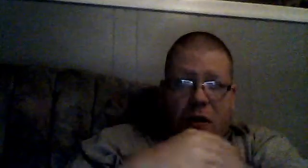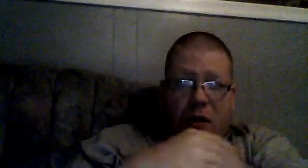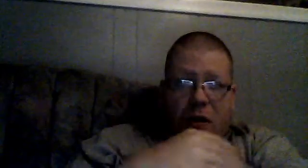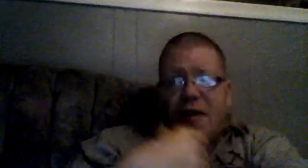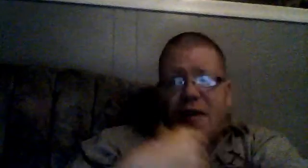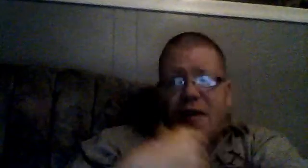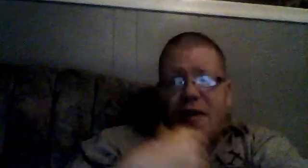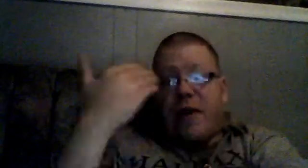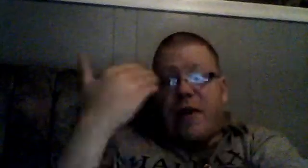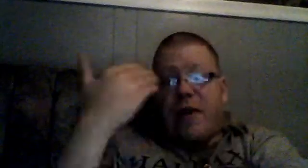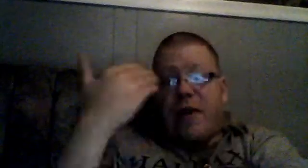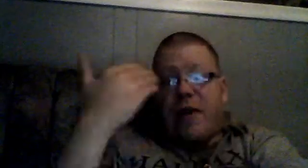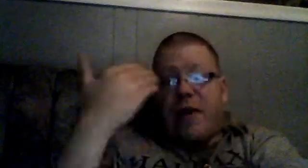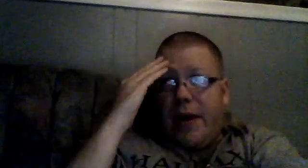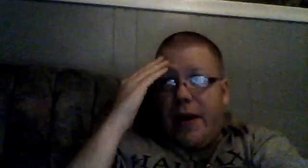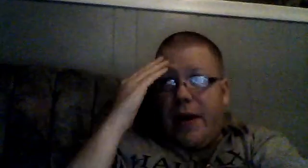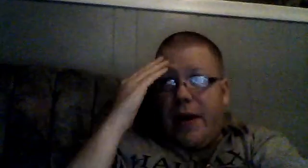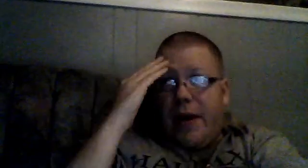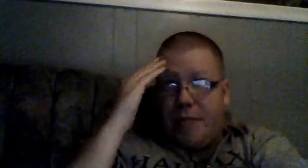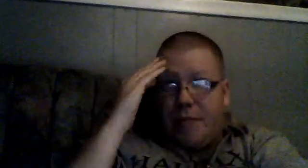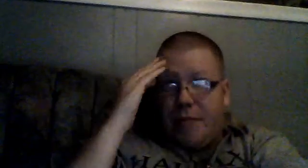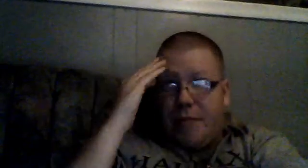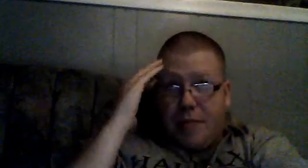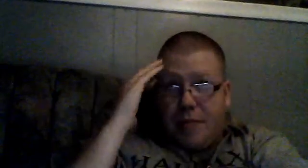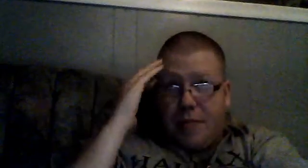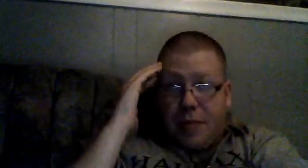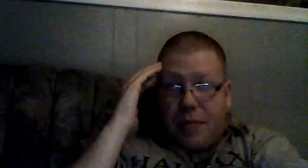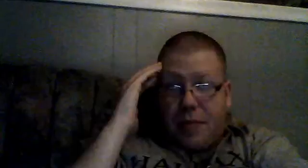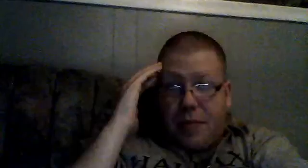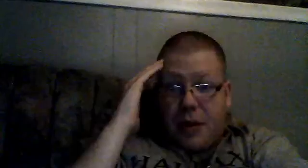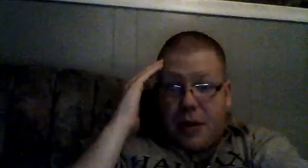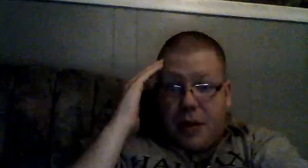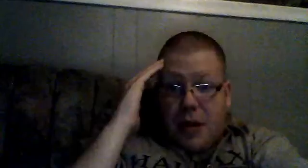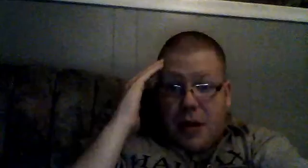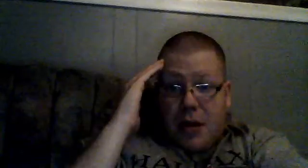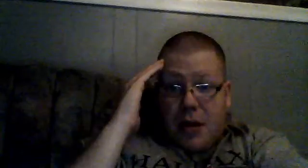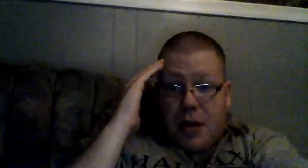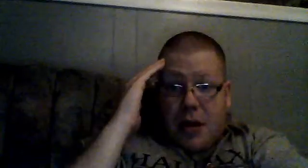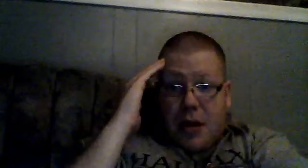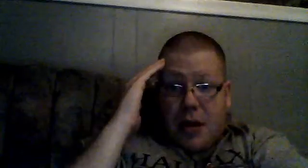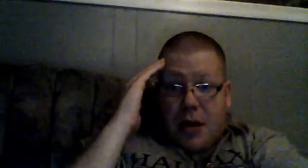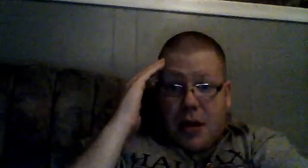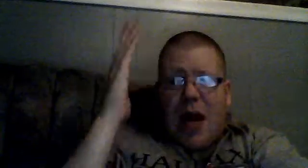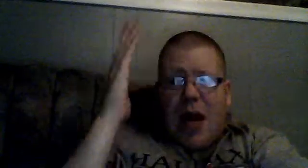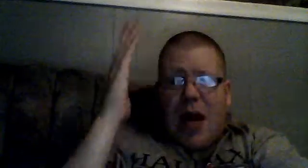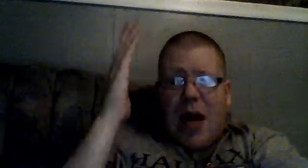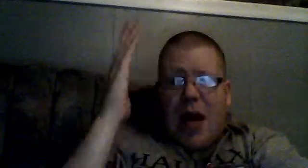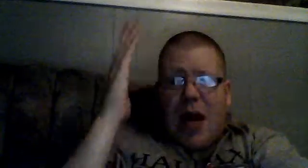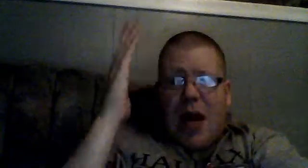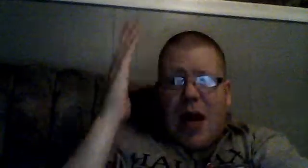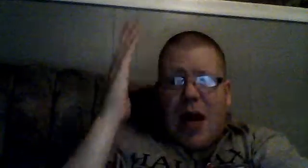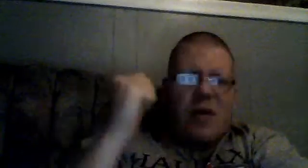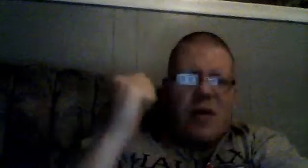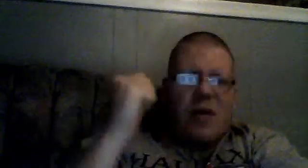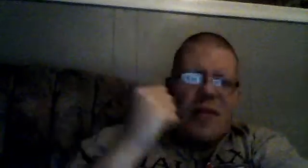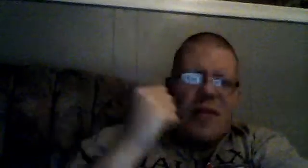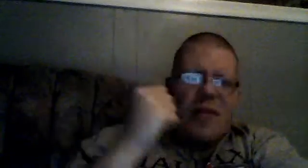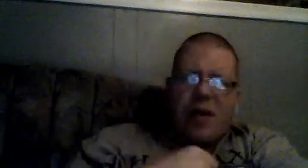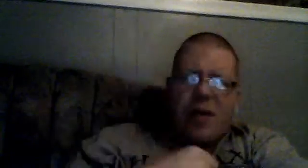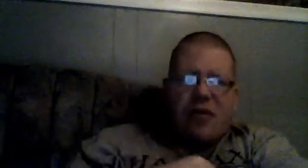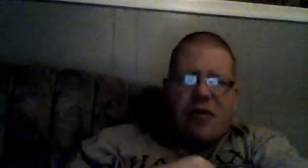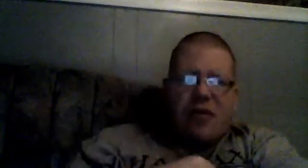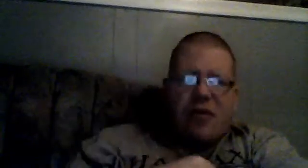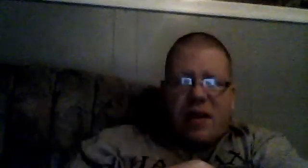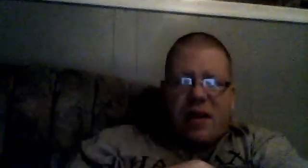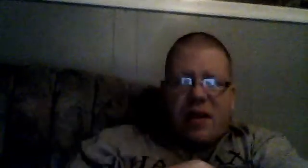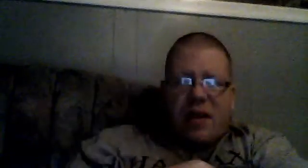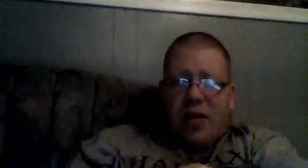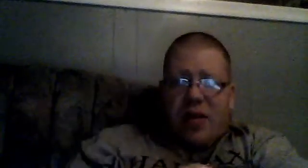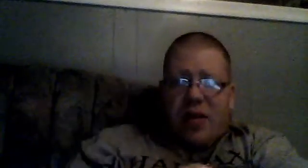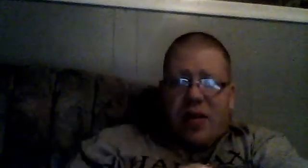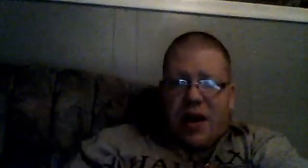Pacific, the, Amazon, but, we never see them, doing it, anything like,